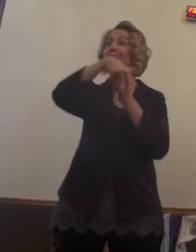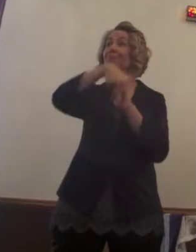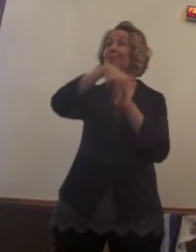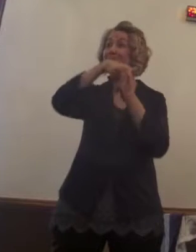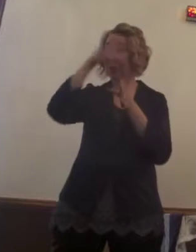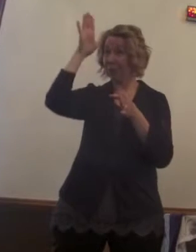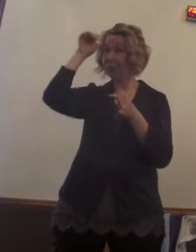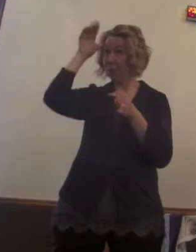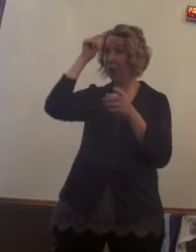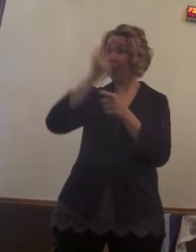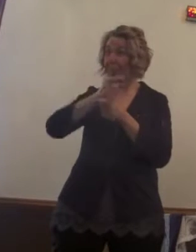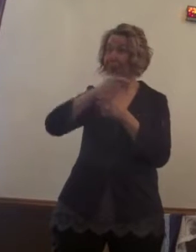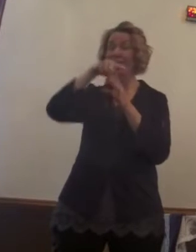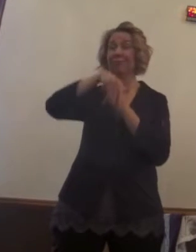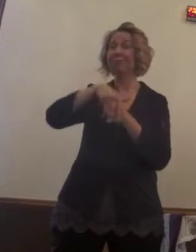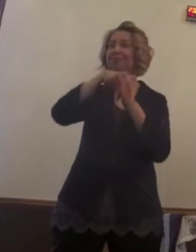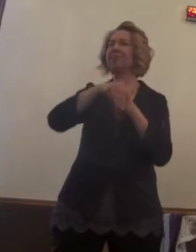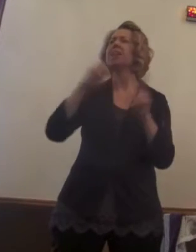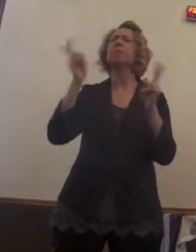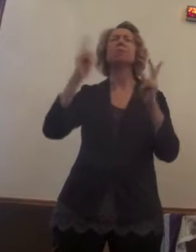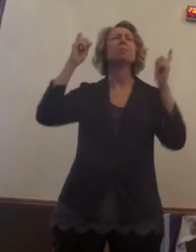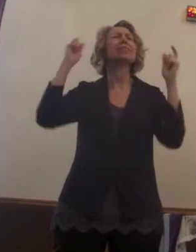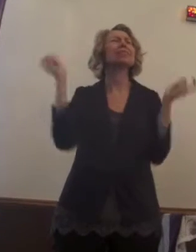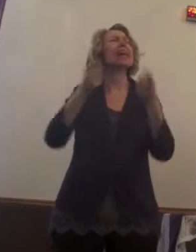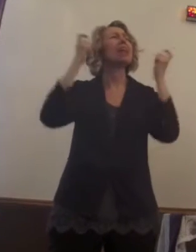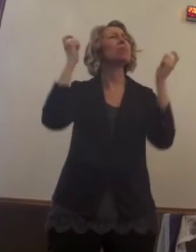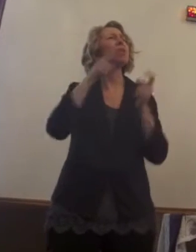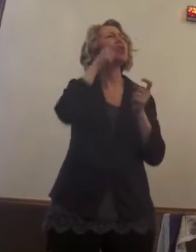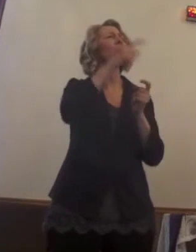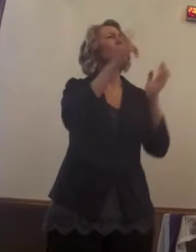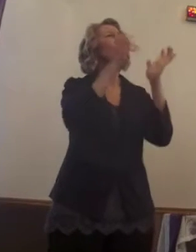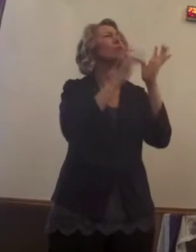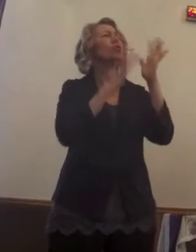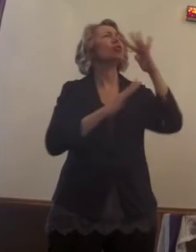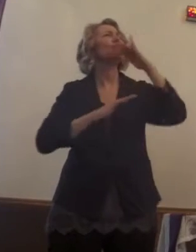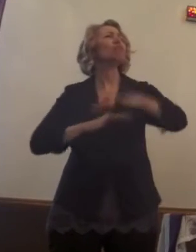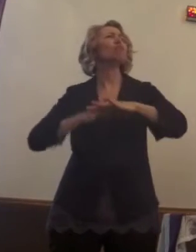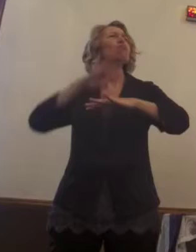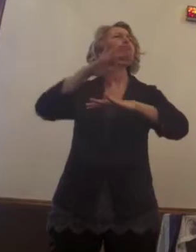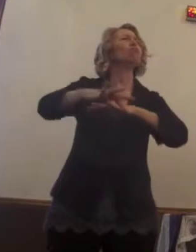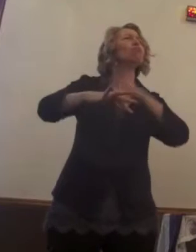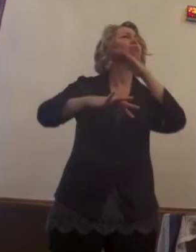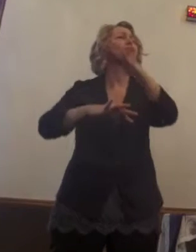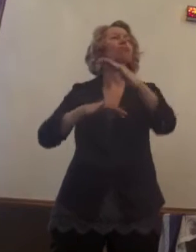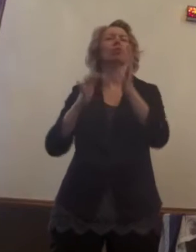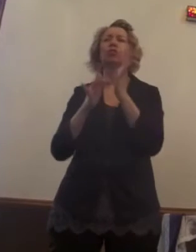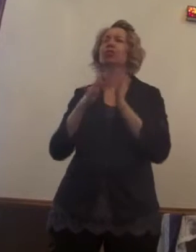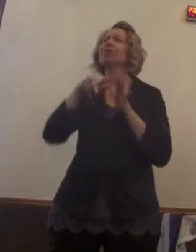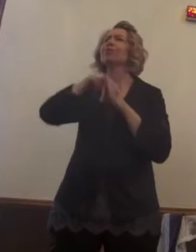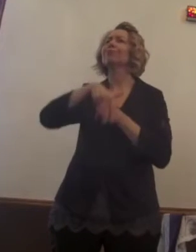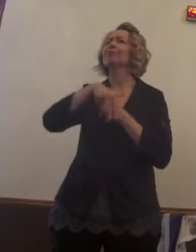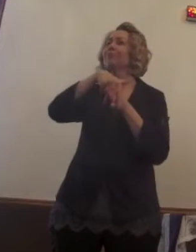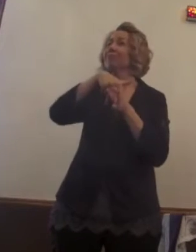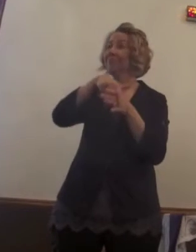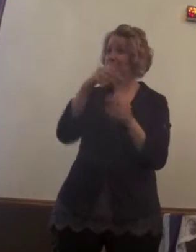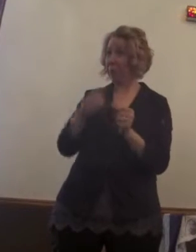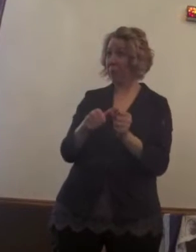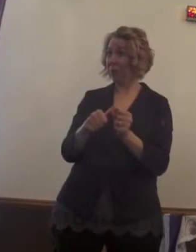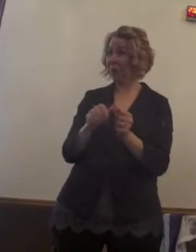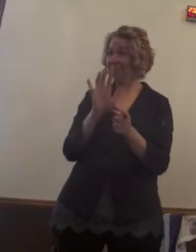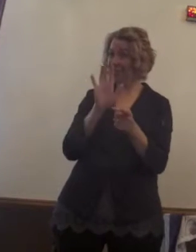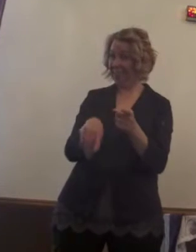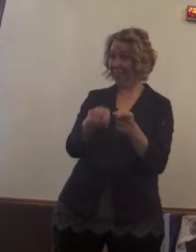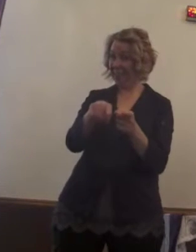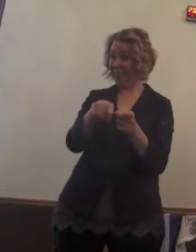the palm branches and the journeys that Christ takes over the next few weeks as we get to that re-resurrection of Easter Sunday